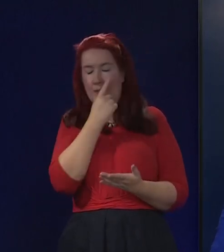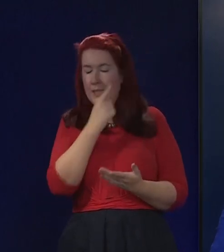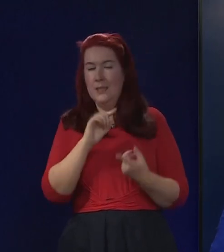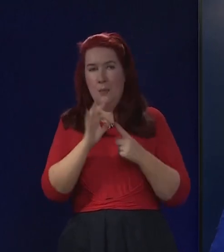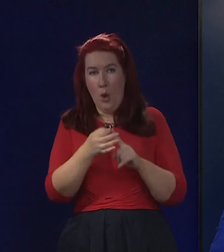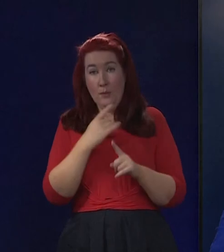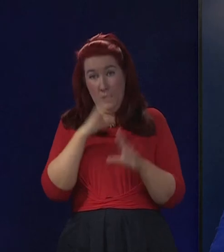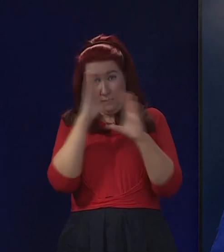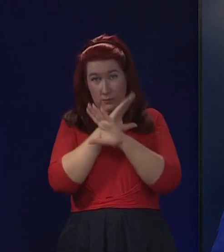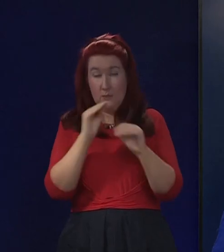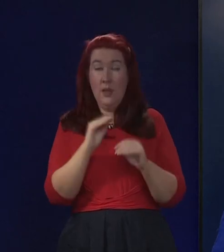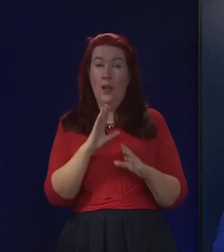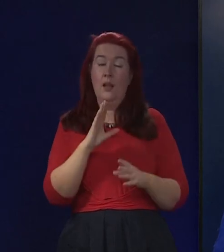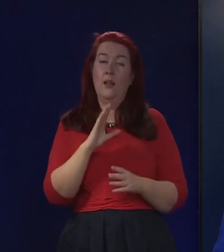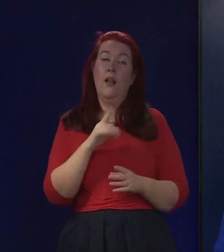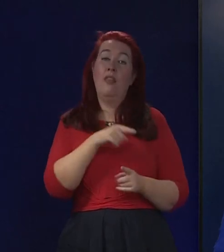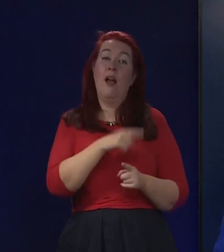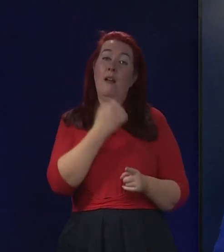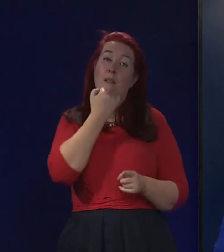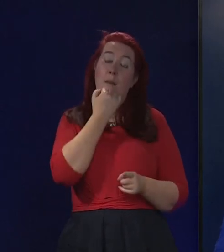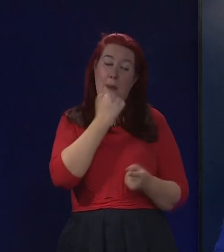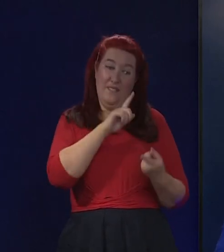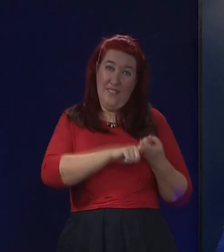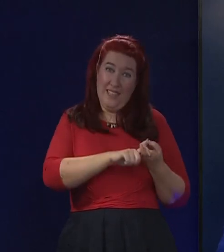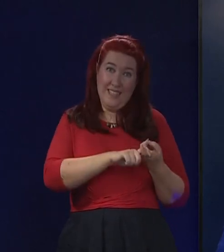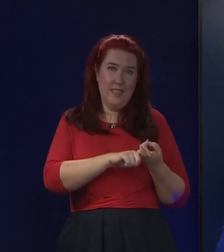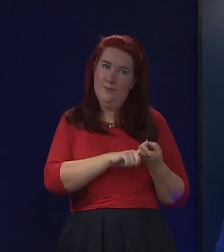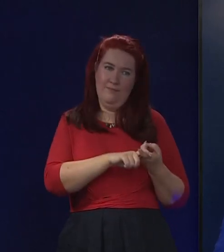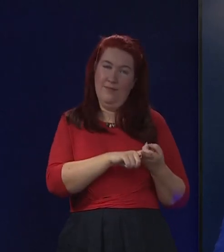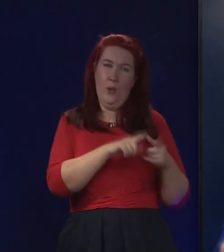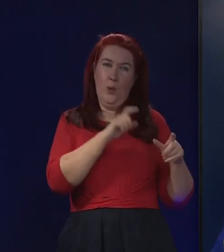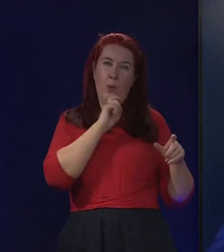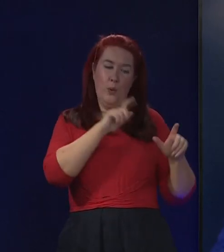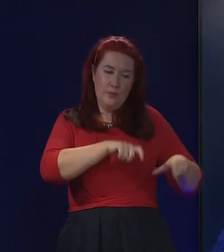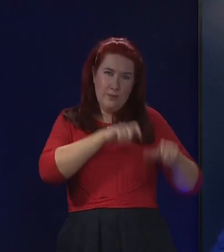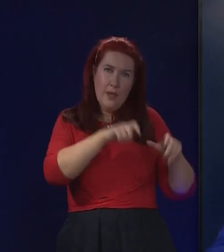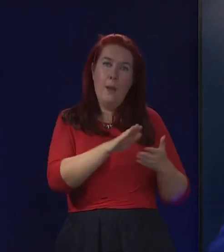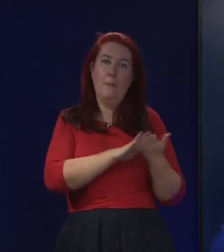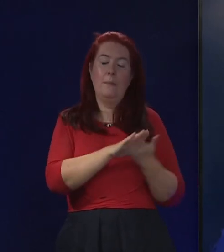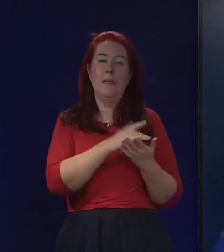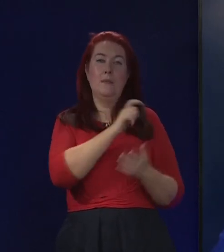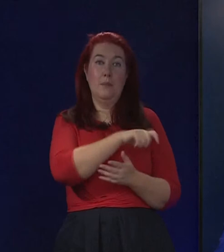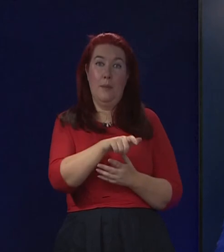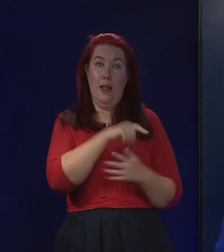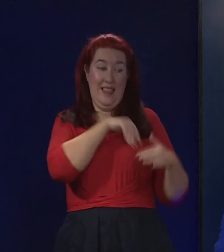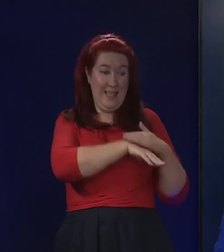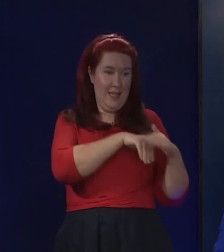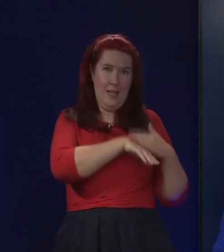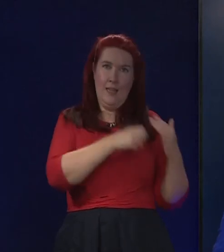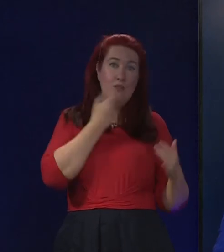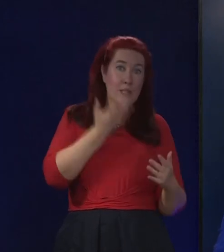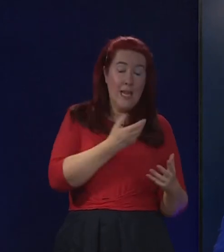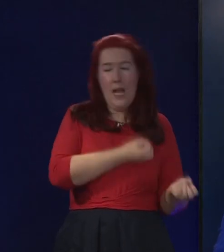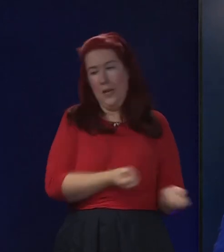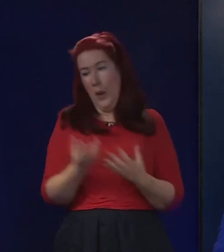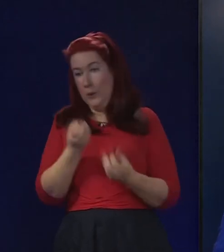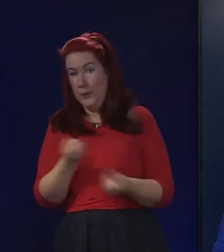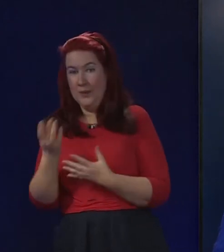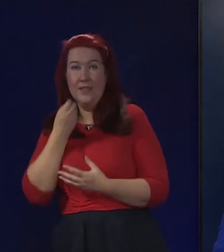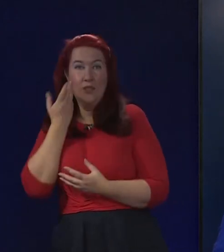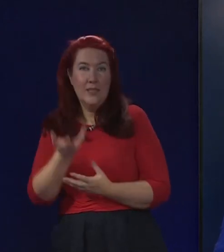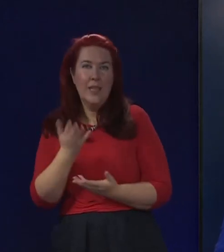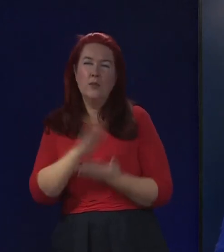out. The delayed discharge figure is not a static figure. reflects admissions and discharges. So the figure